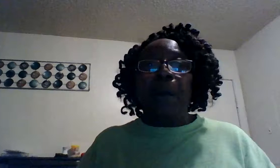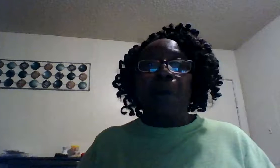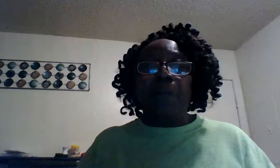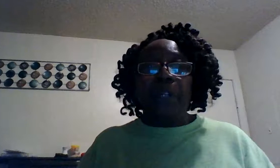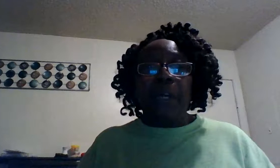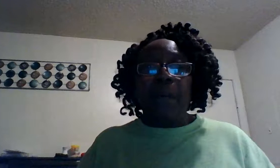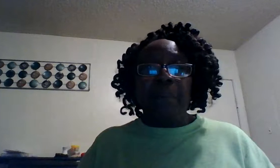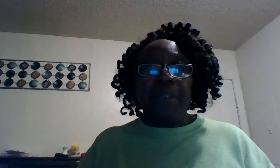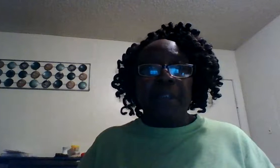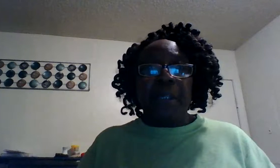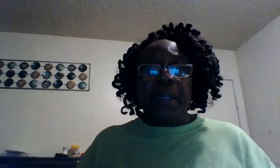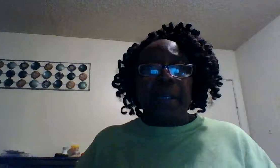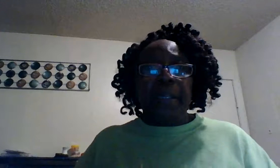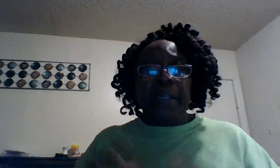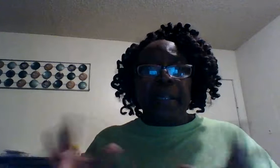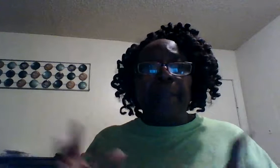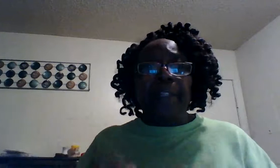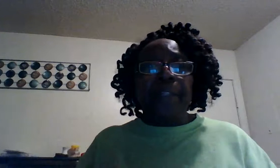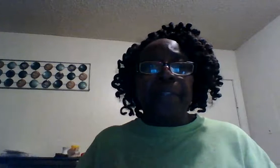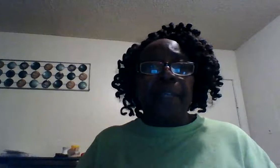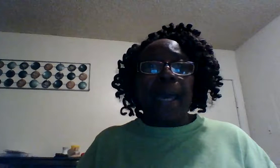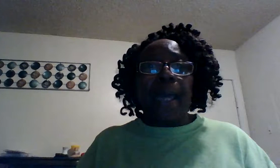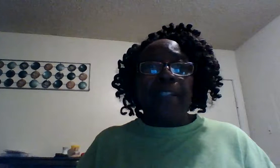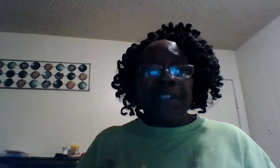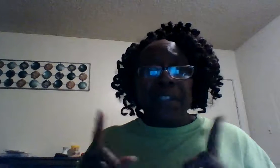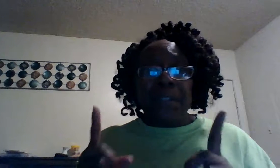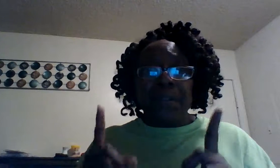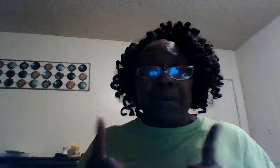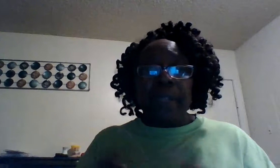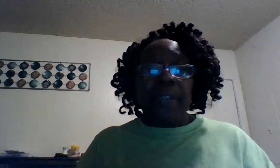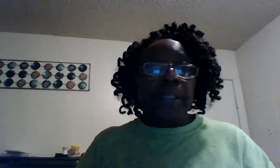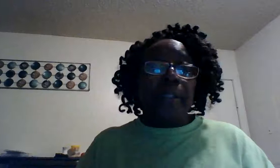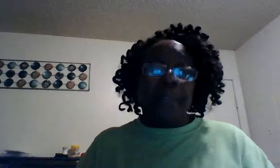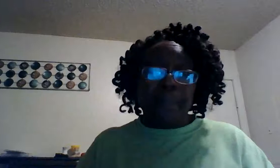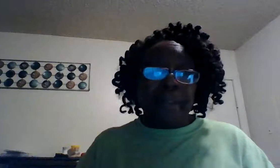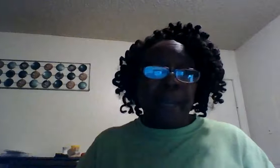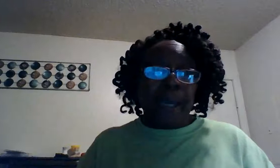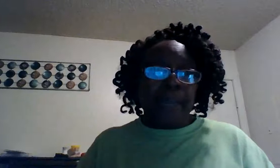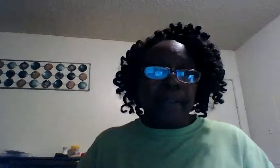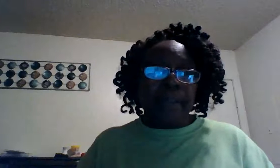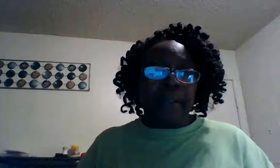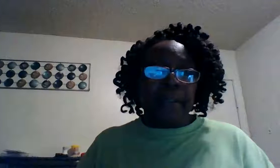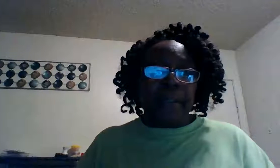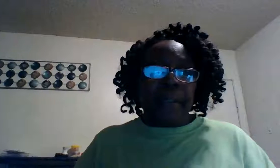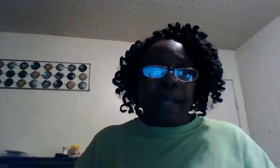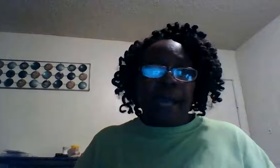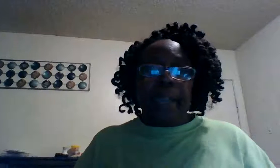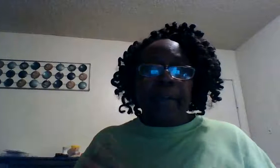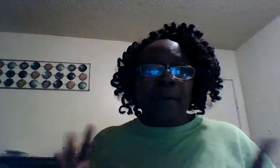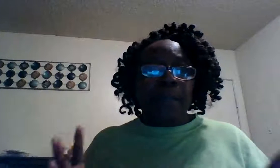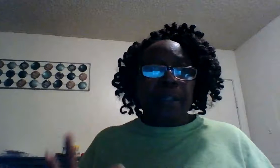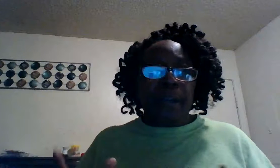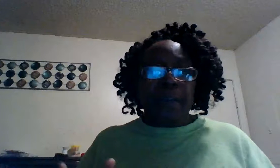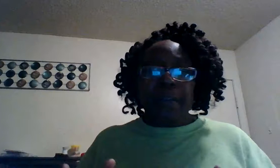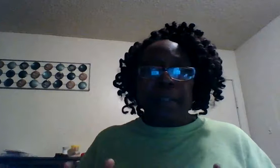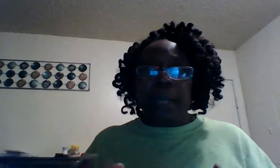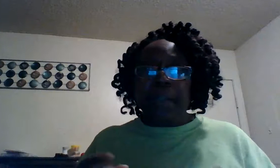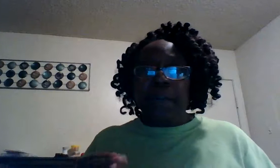overcome and the devil is a lie and jesus christ is the messiah i know it hurts i know